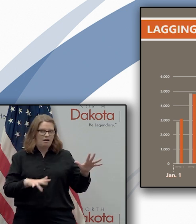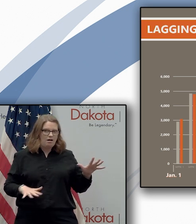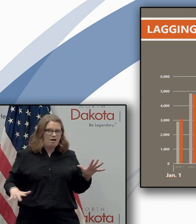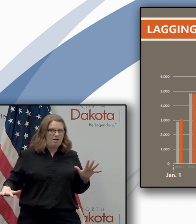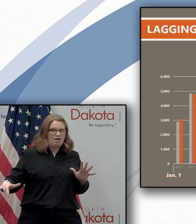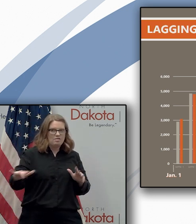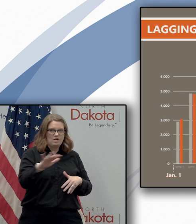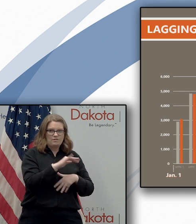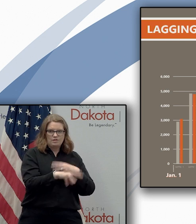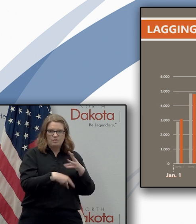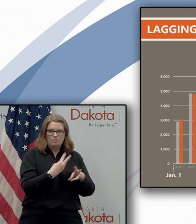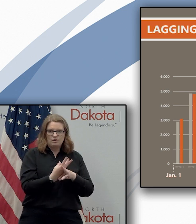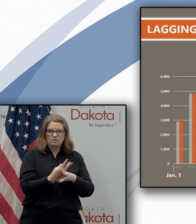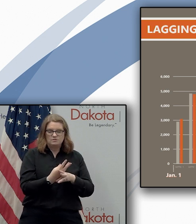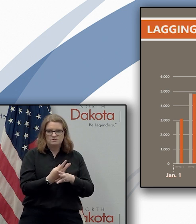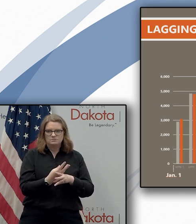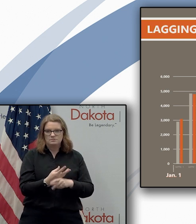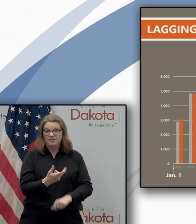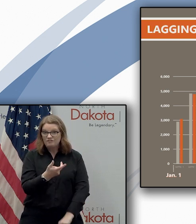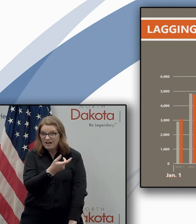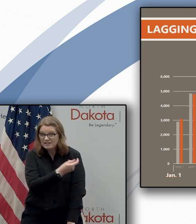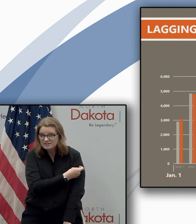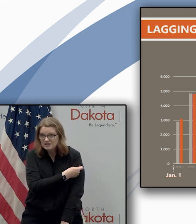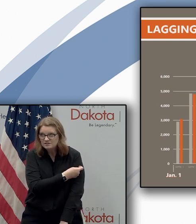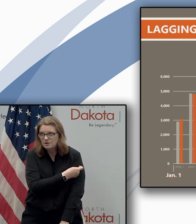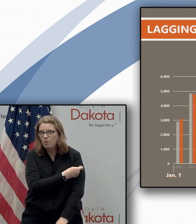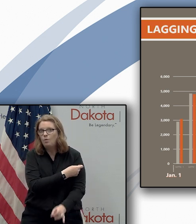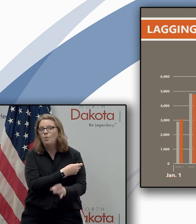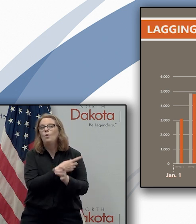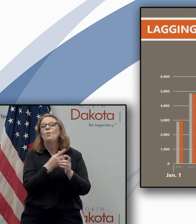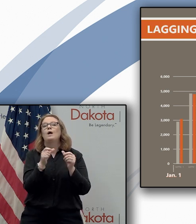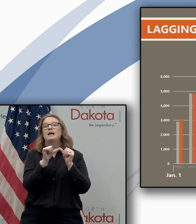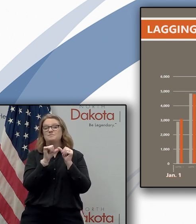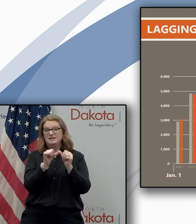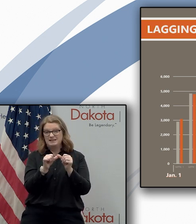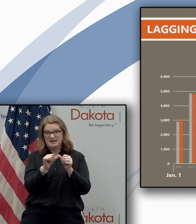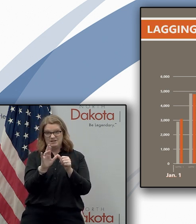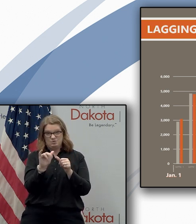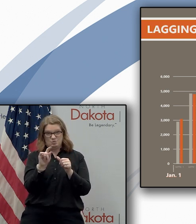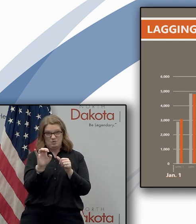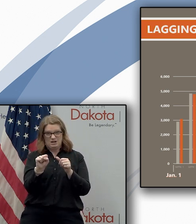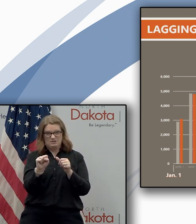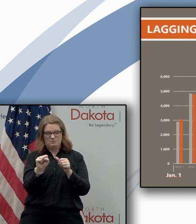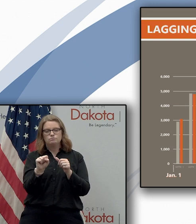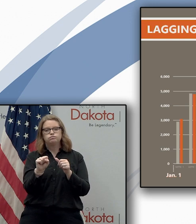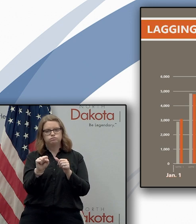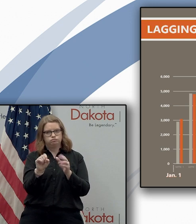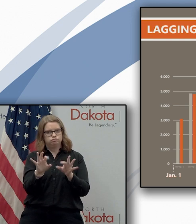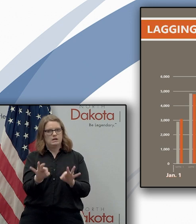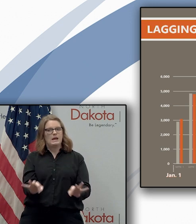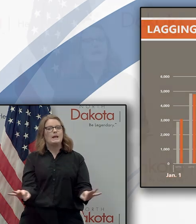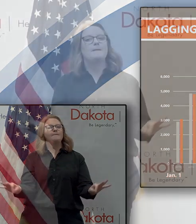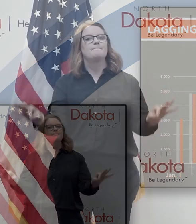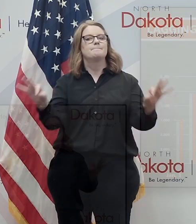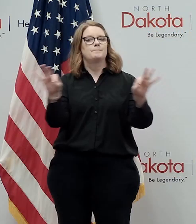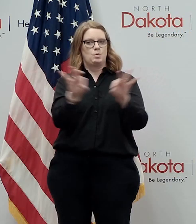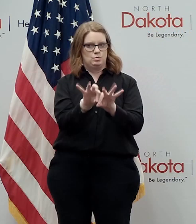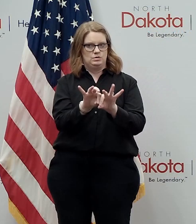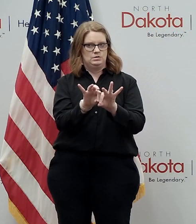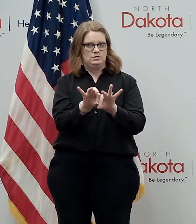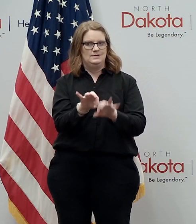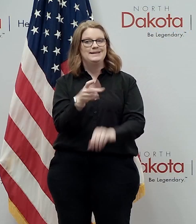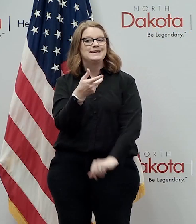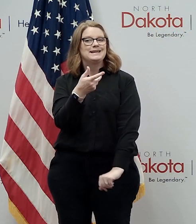importance of vaccines and maintaining immunization rates has become even more critical immunization